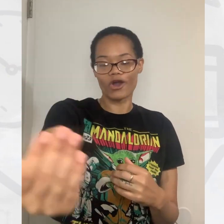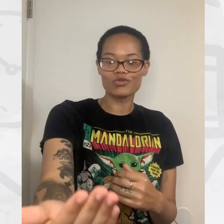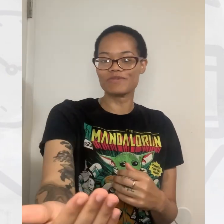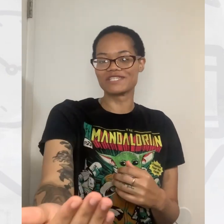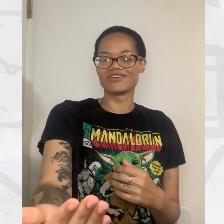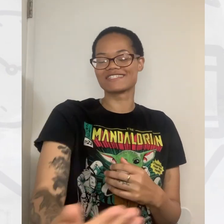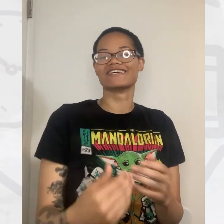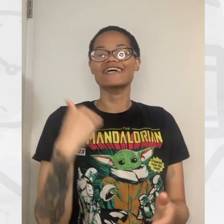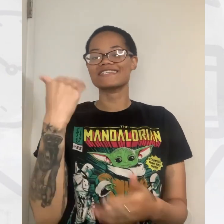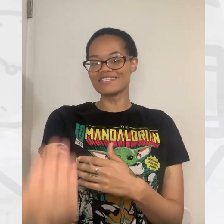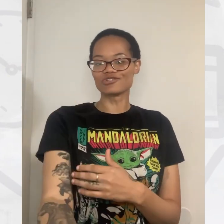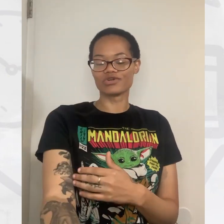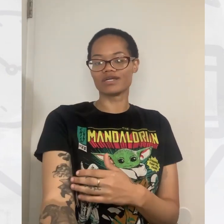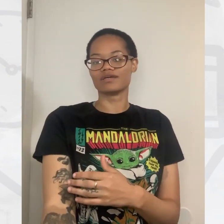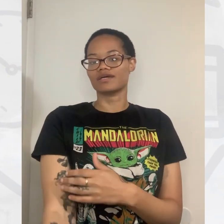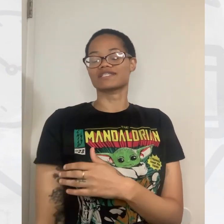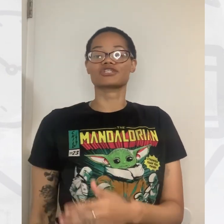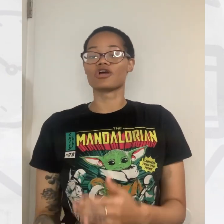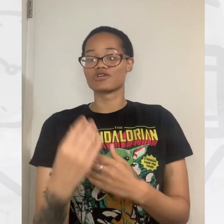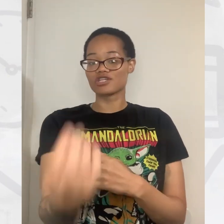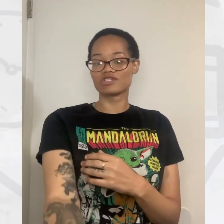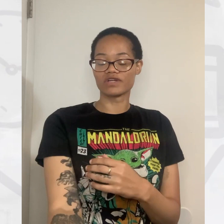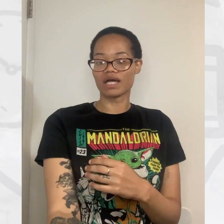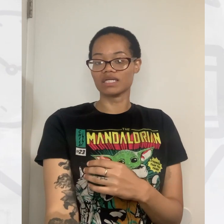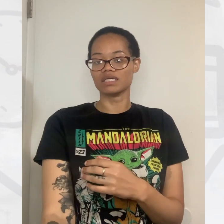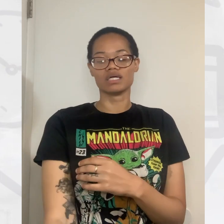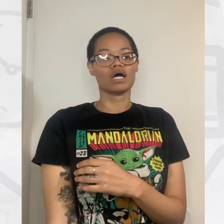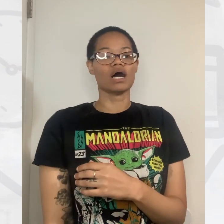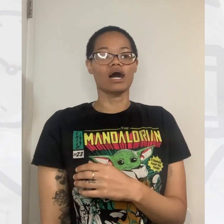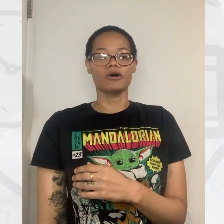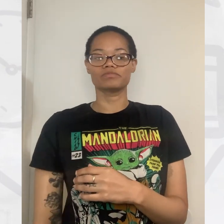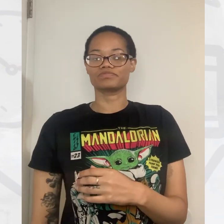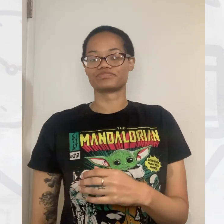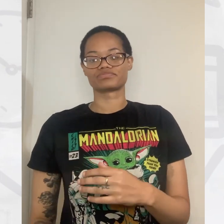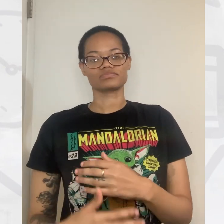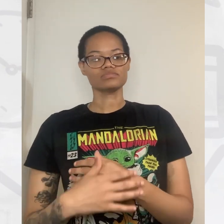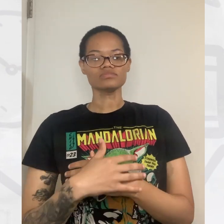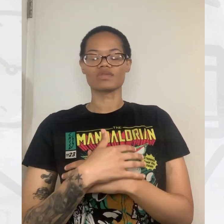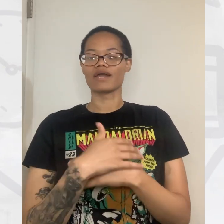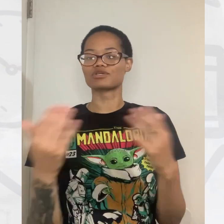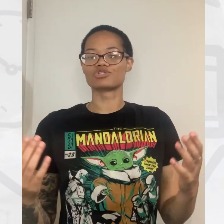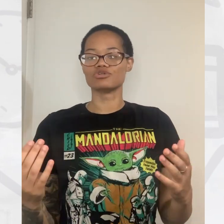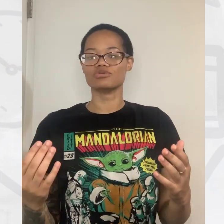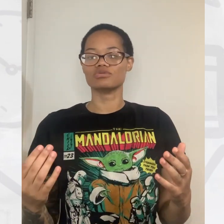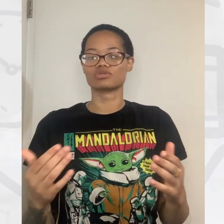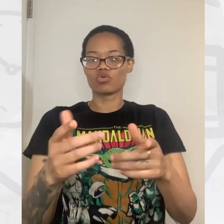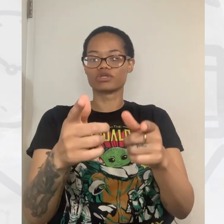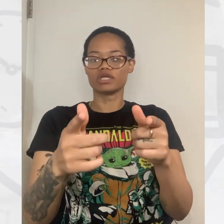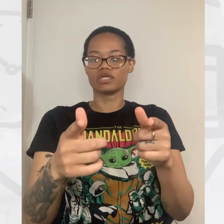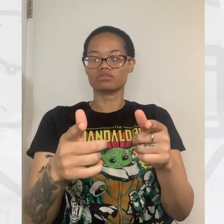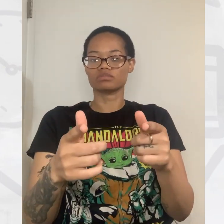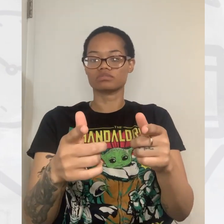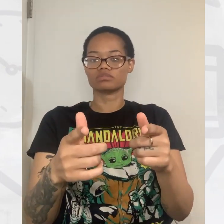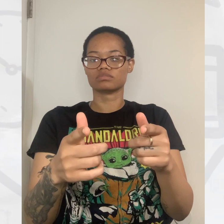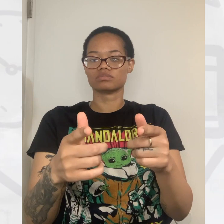Herc web series, season 3, it's actually our series finale, episode 2, the horror